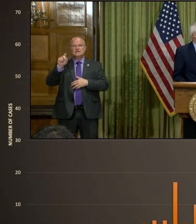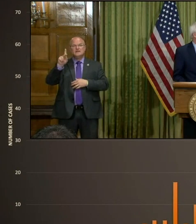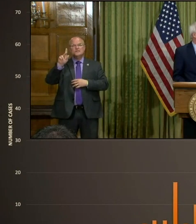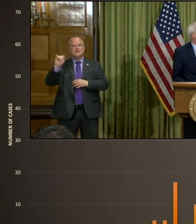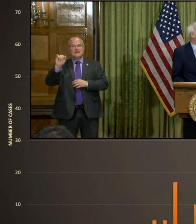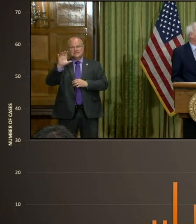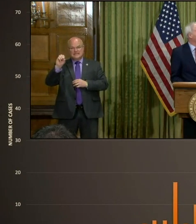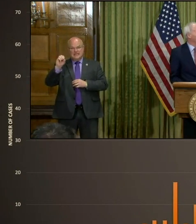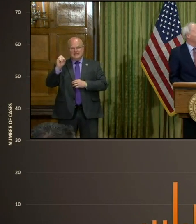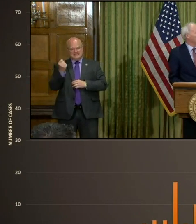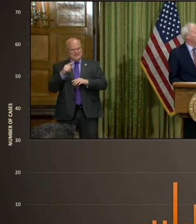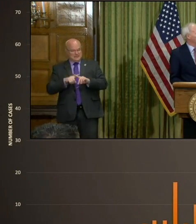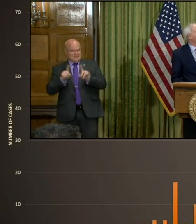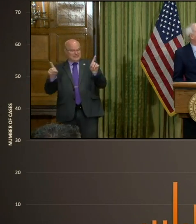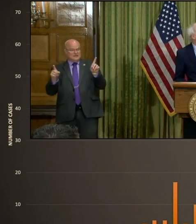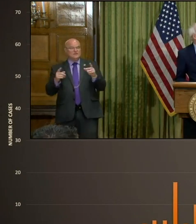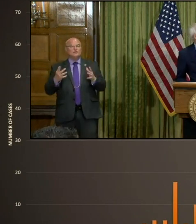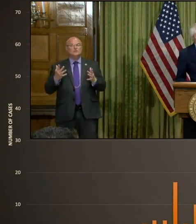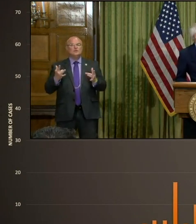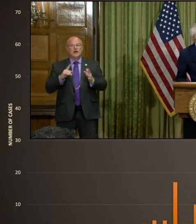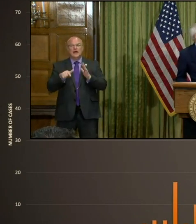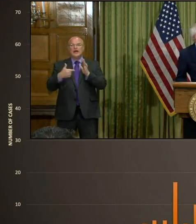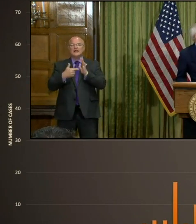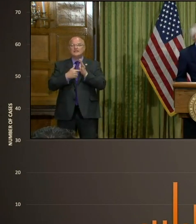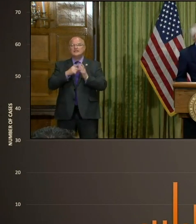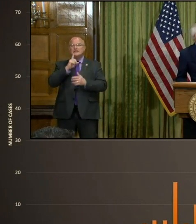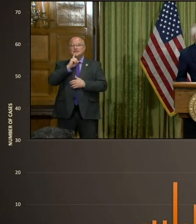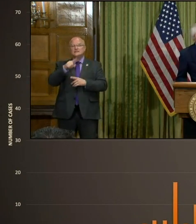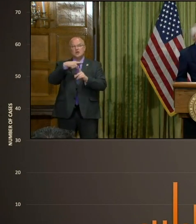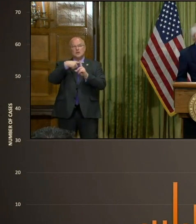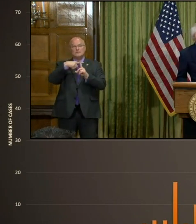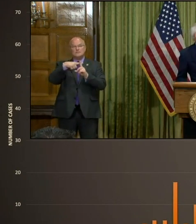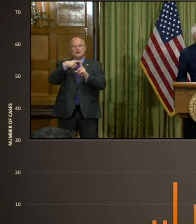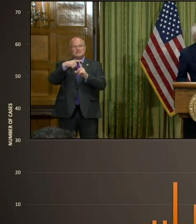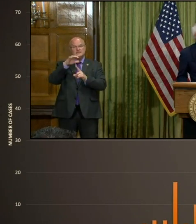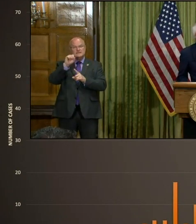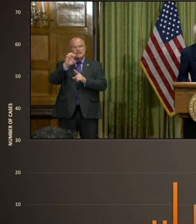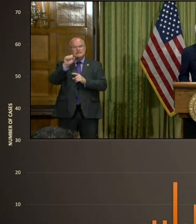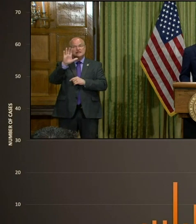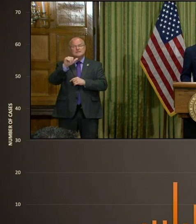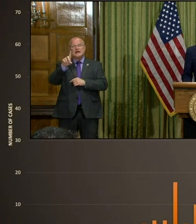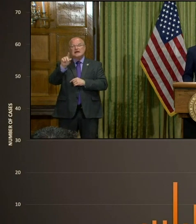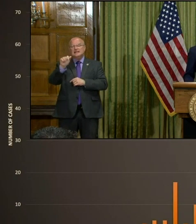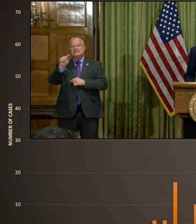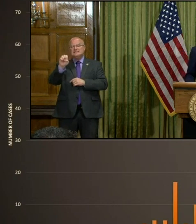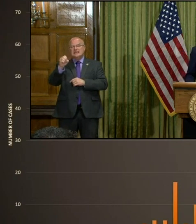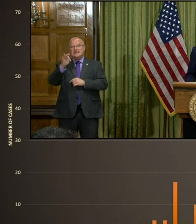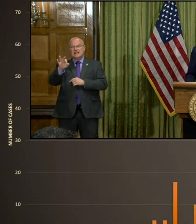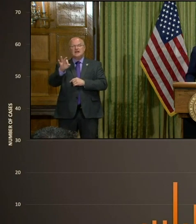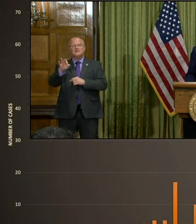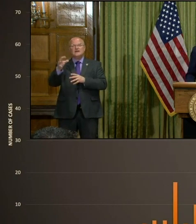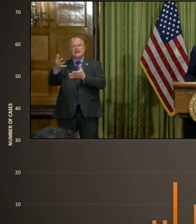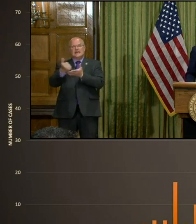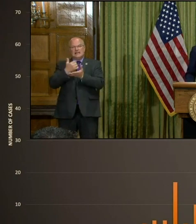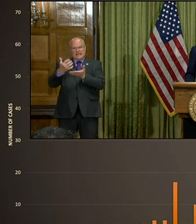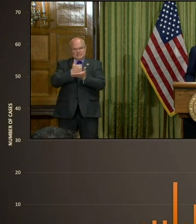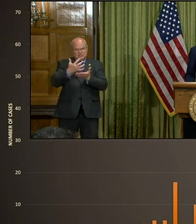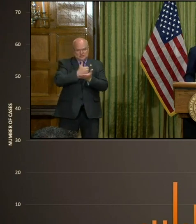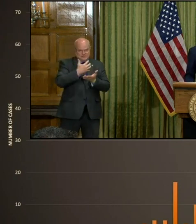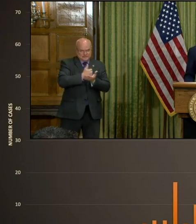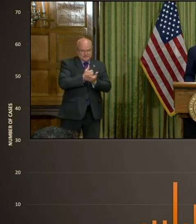and this is a little bit different because these are positive cases by date of specimen collection